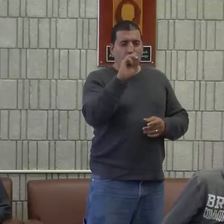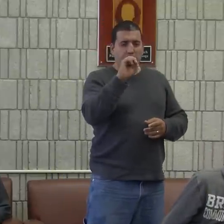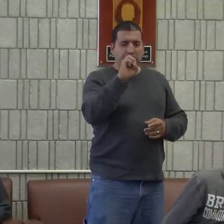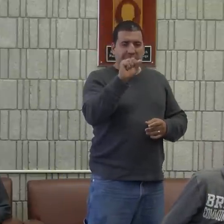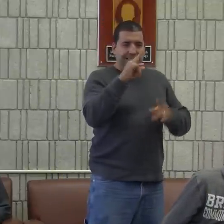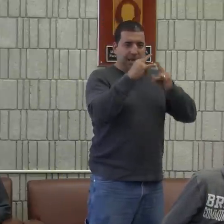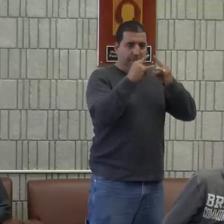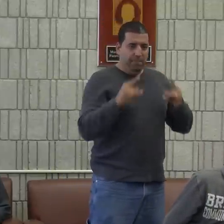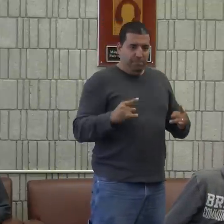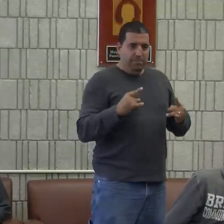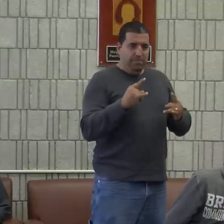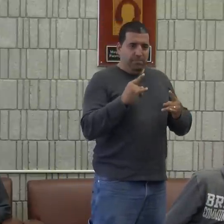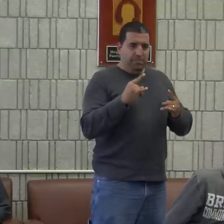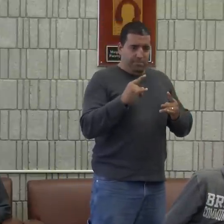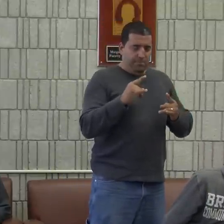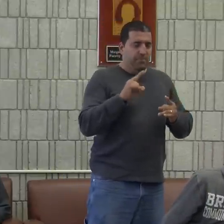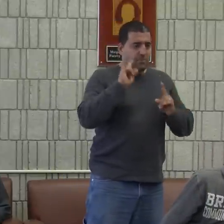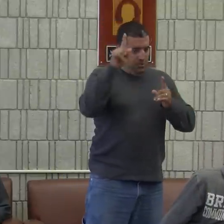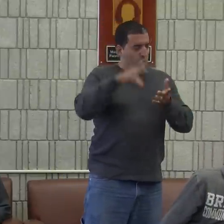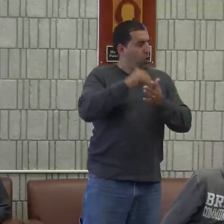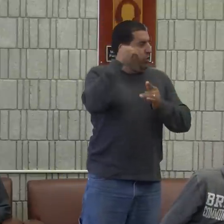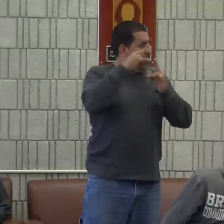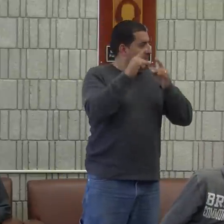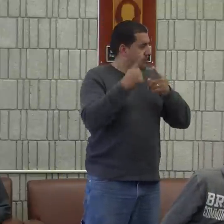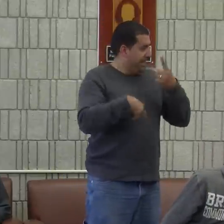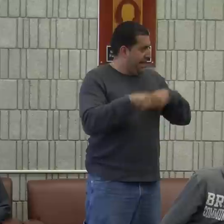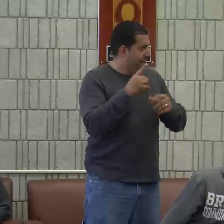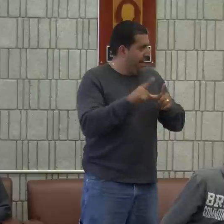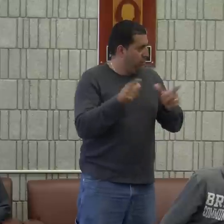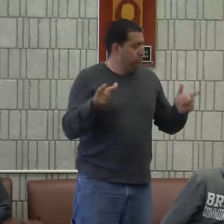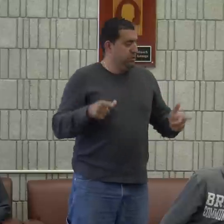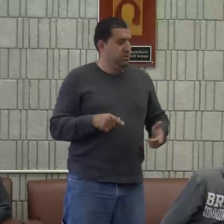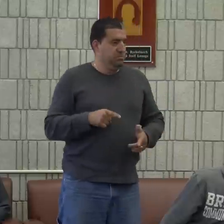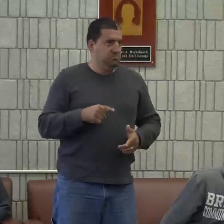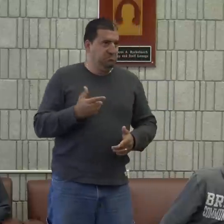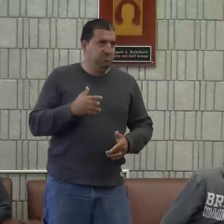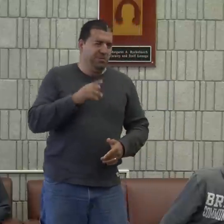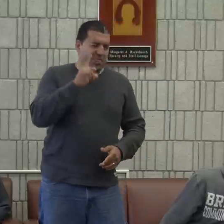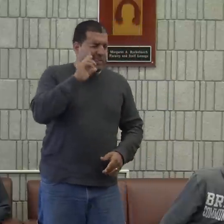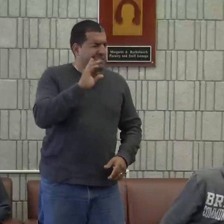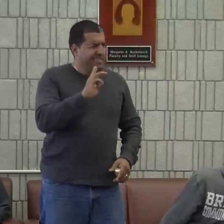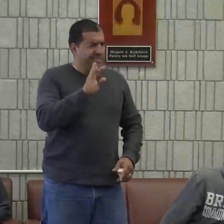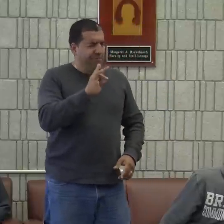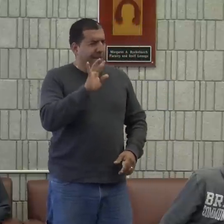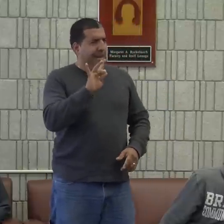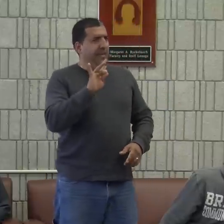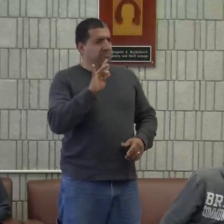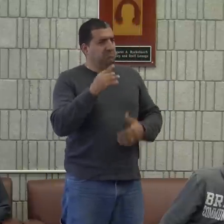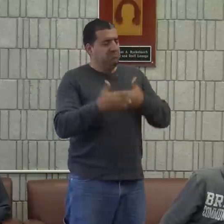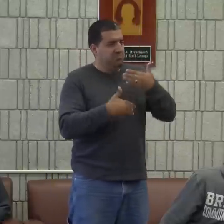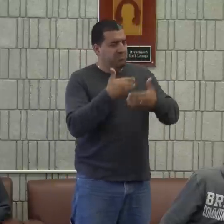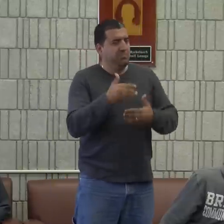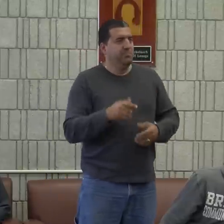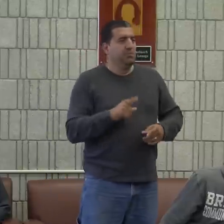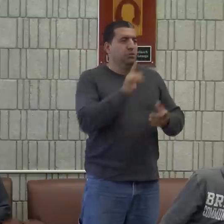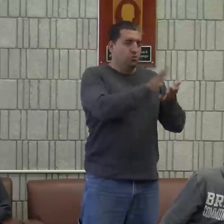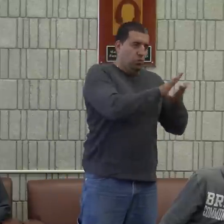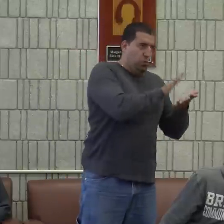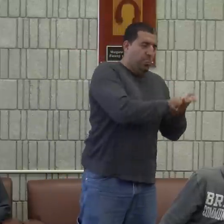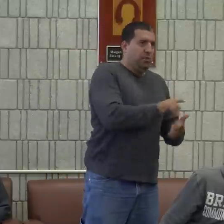I learned sign language at a camp. A sign language camp. I think I was six or seven, maybe eight years old.